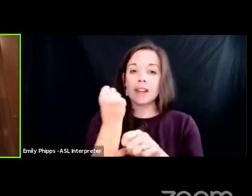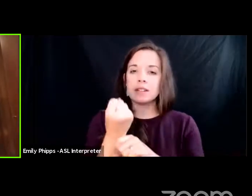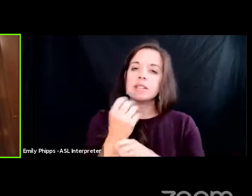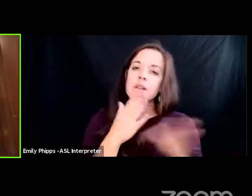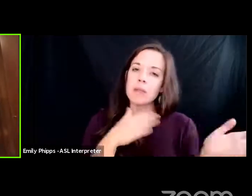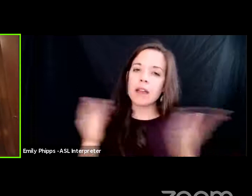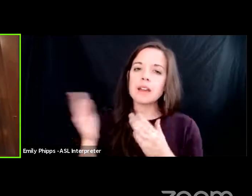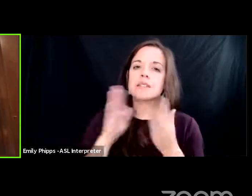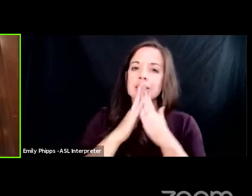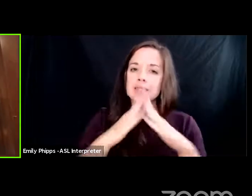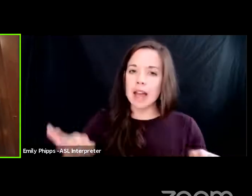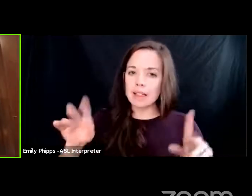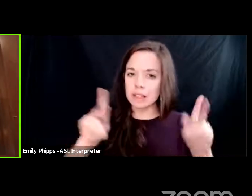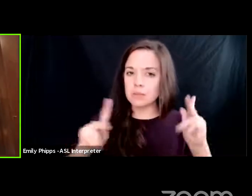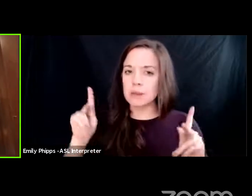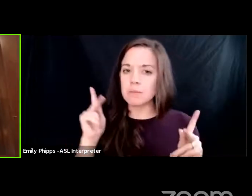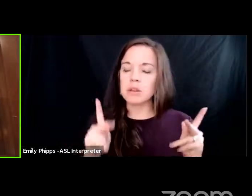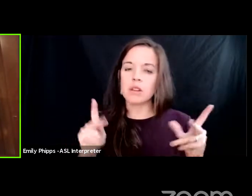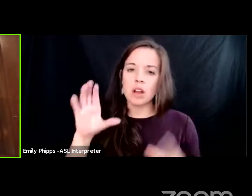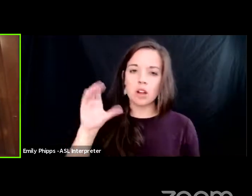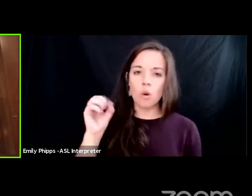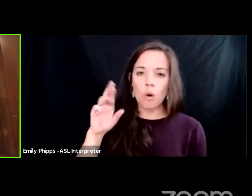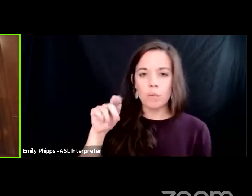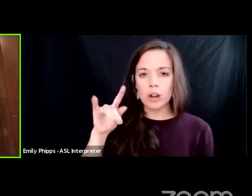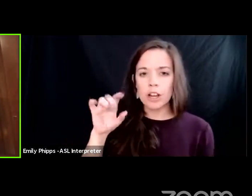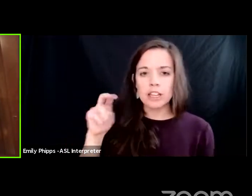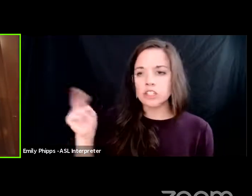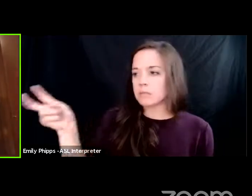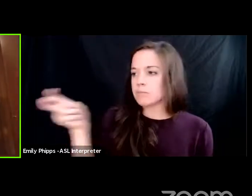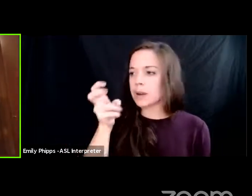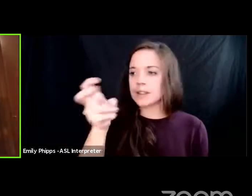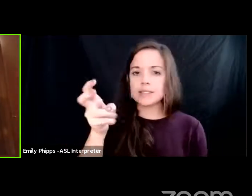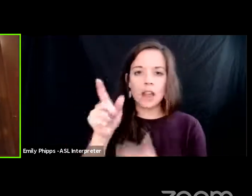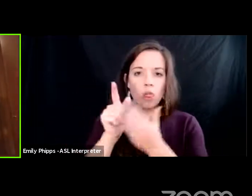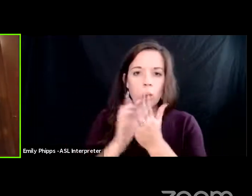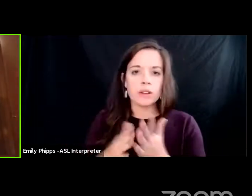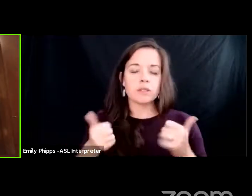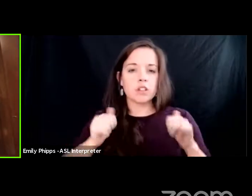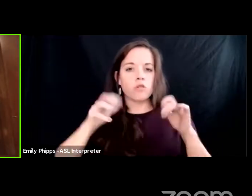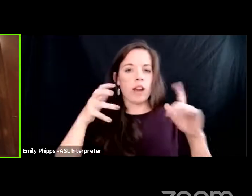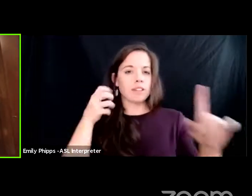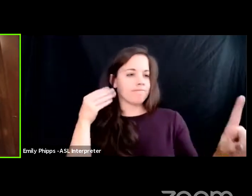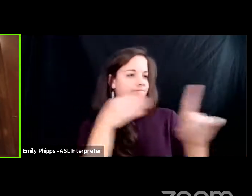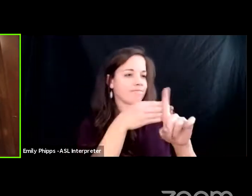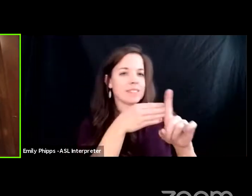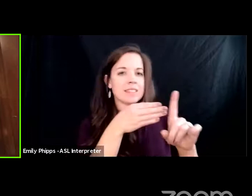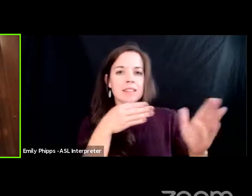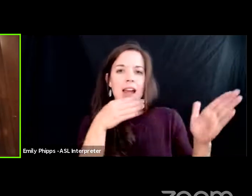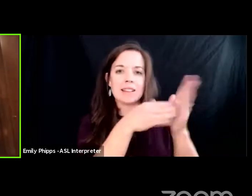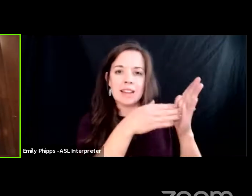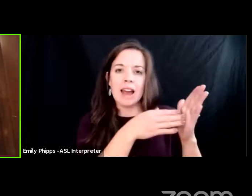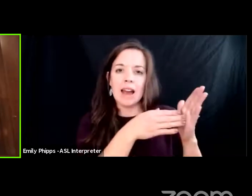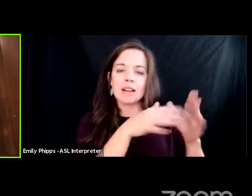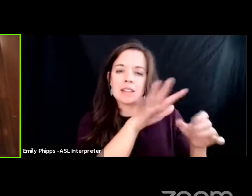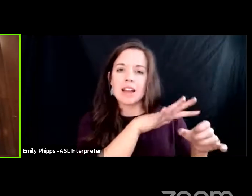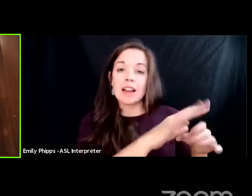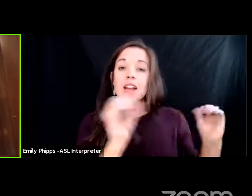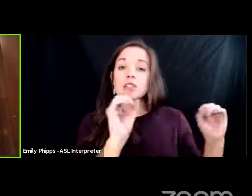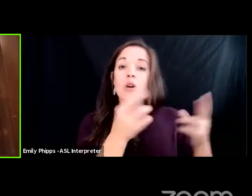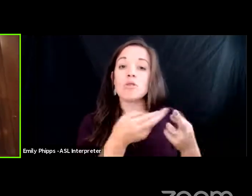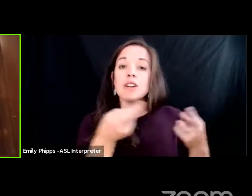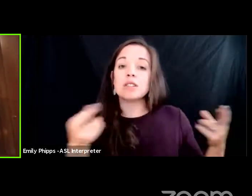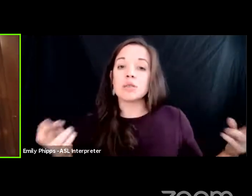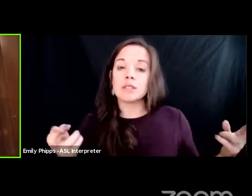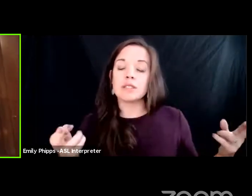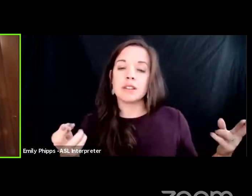or a powerful individual brings in lawyers to attack a side that does not have the resources and files